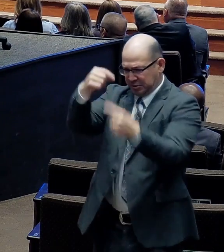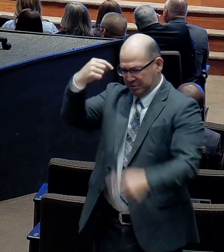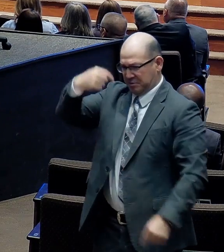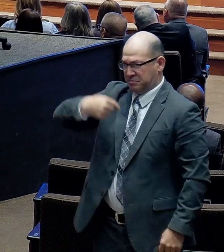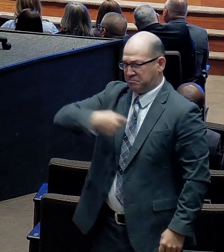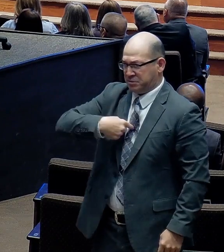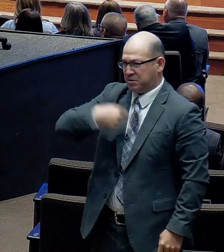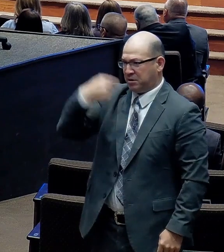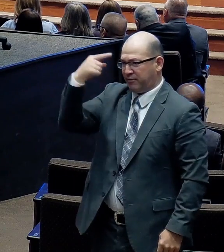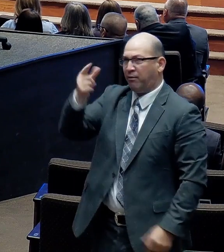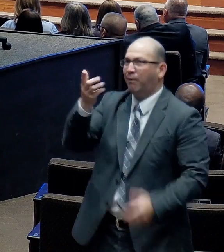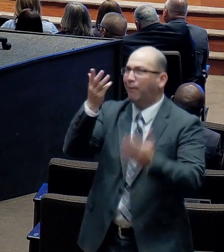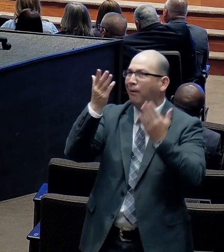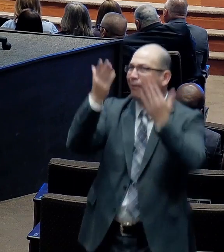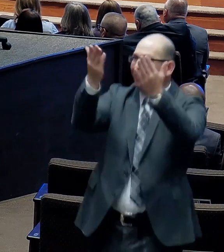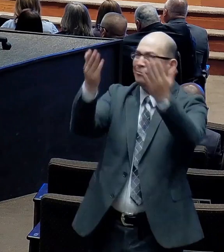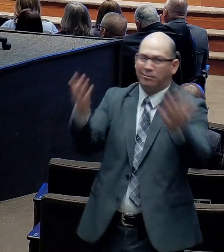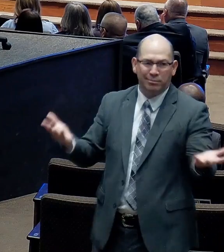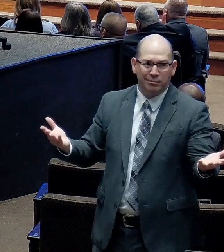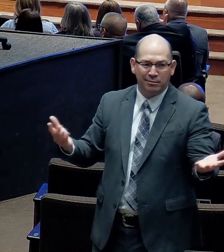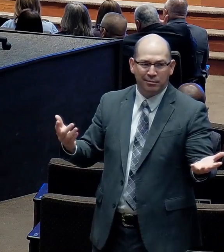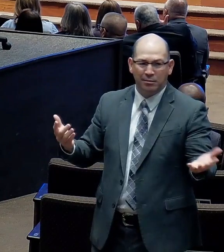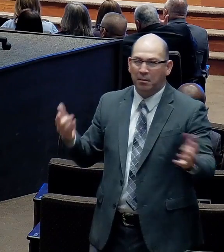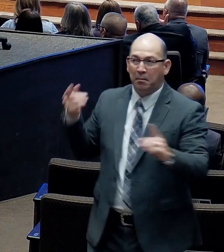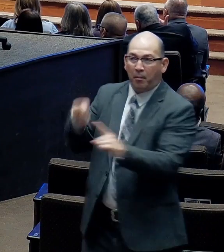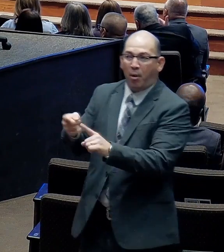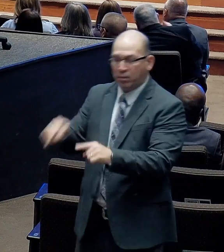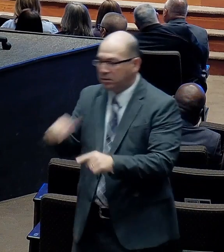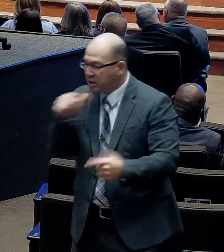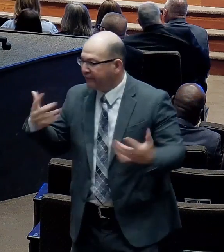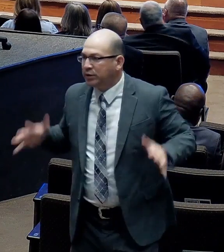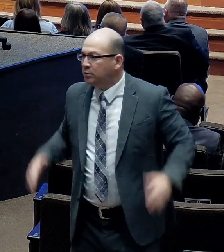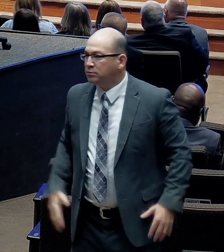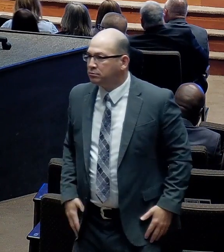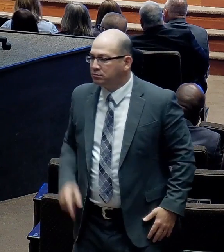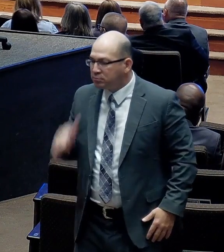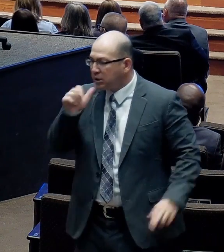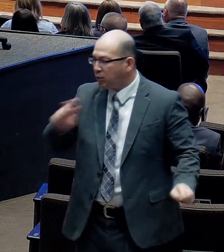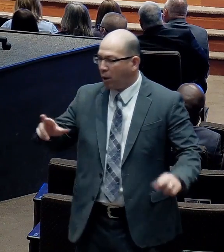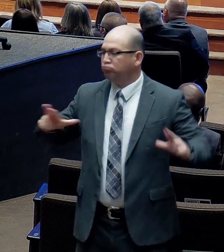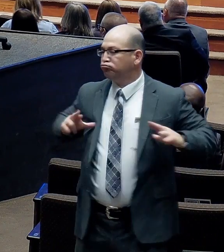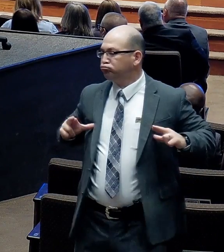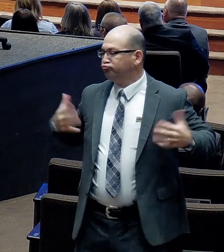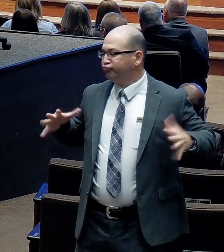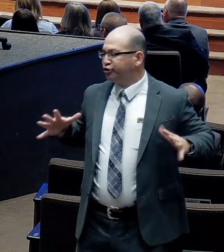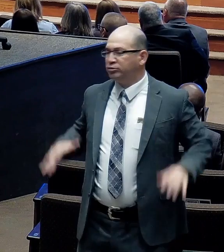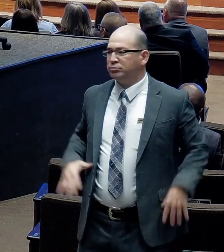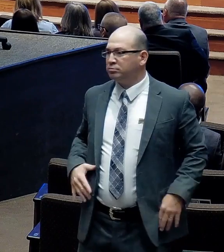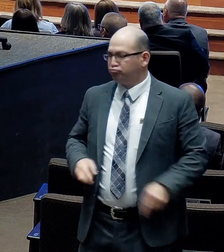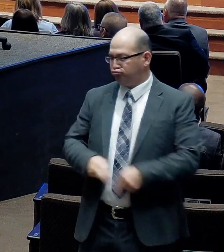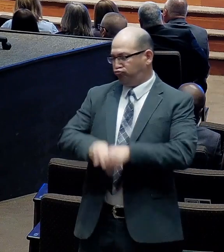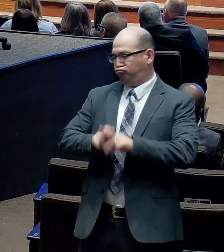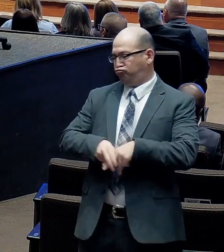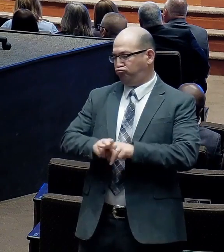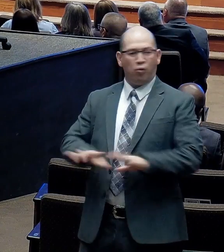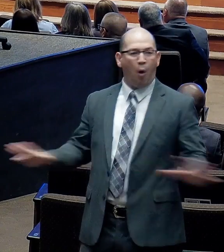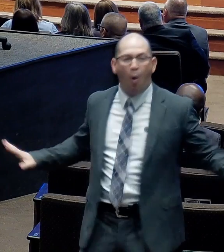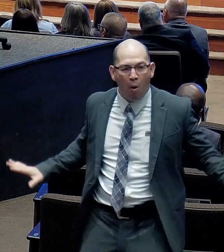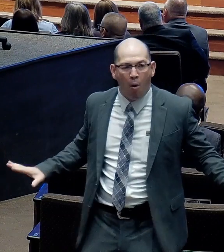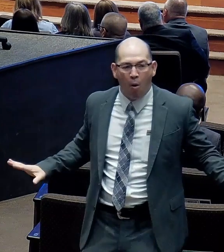I've not arrived. I'm not satisfied. Or I'm content. I thank God.